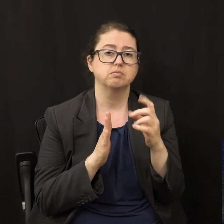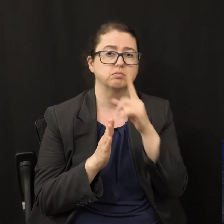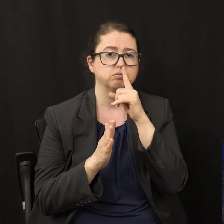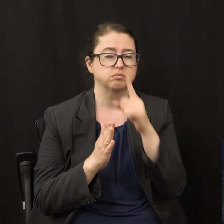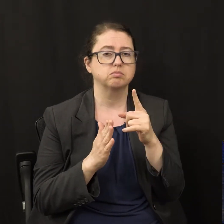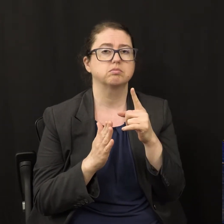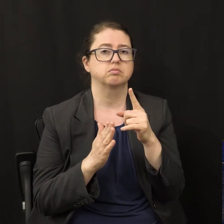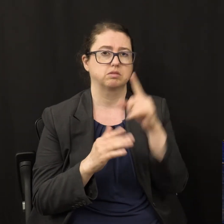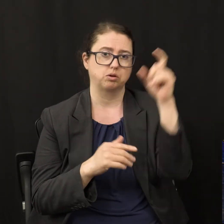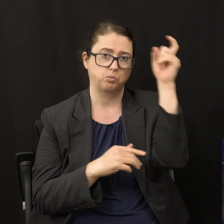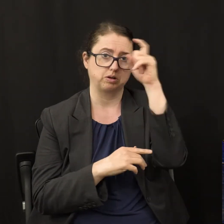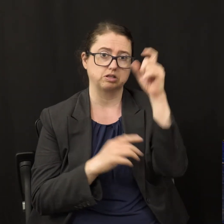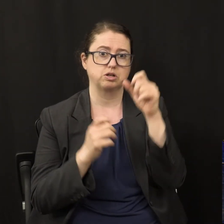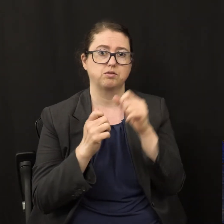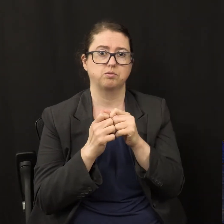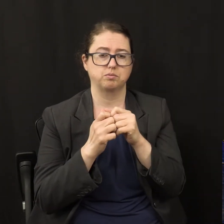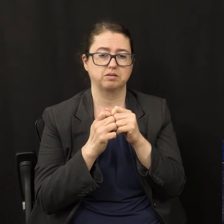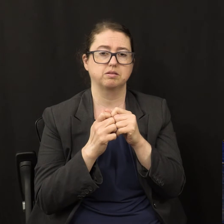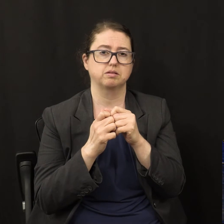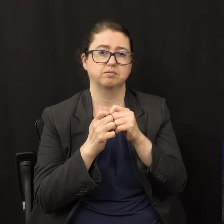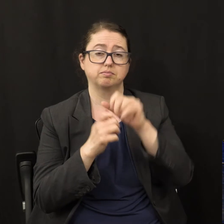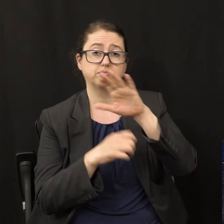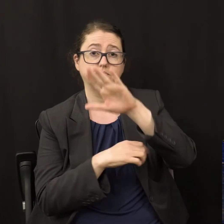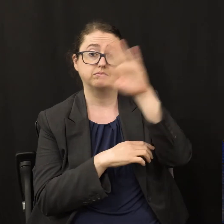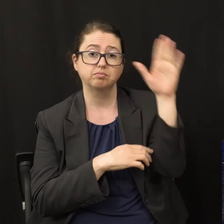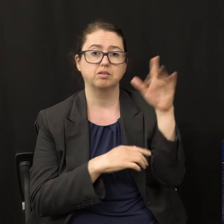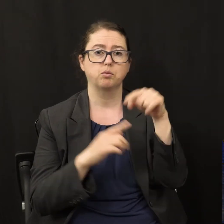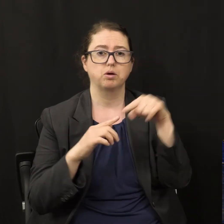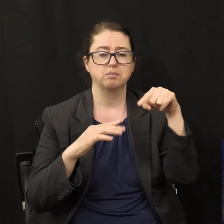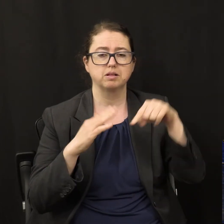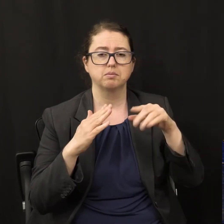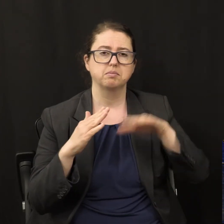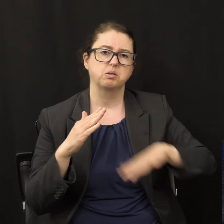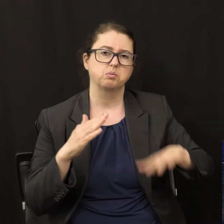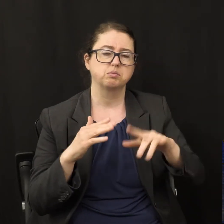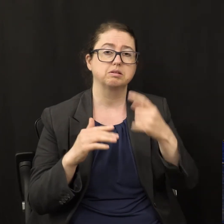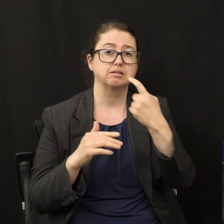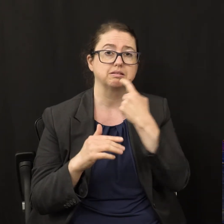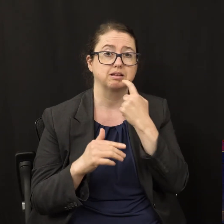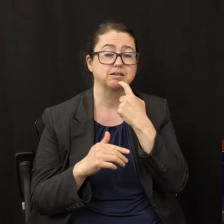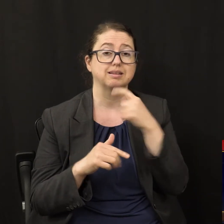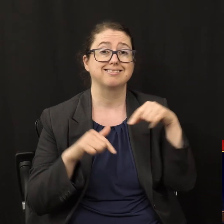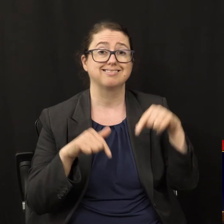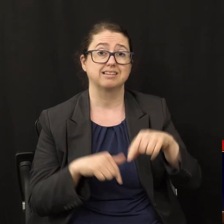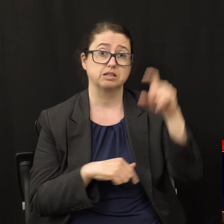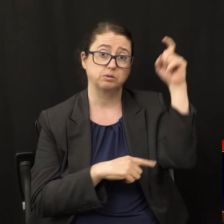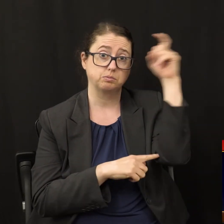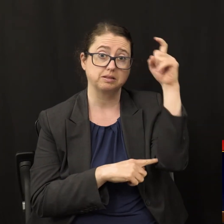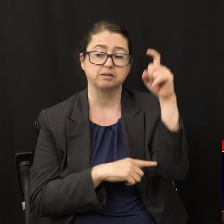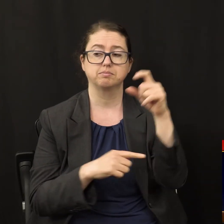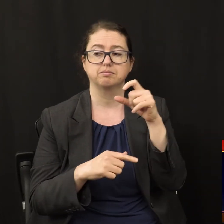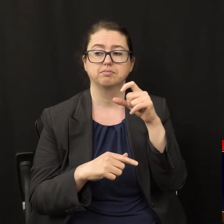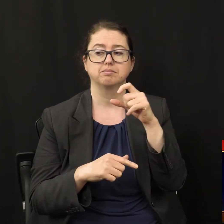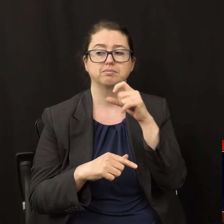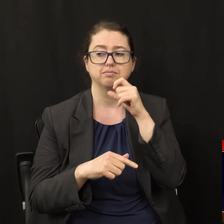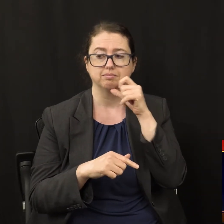with the wisdom from below. It says there, This wisdom does not descend from above,